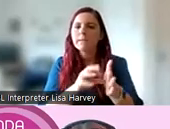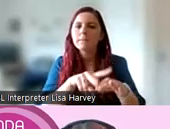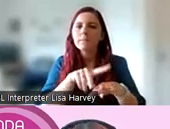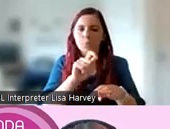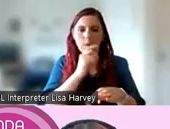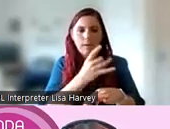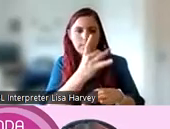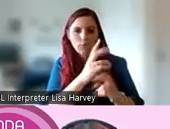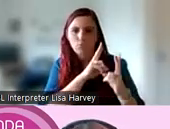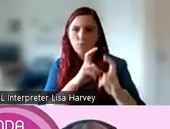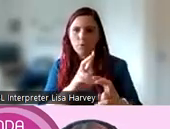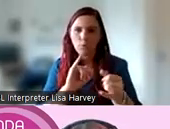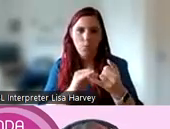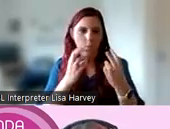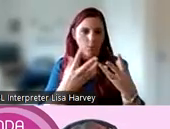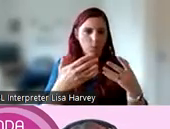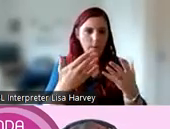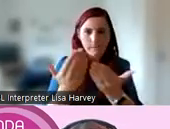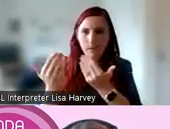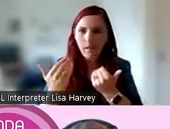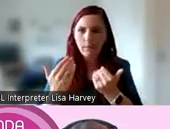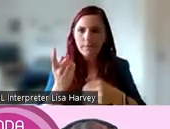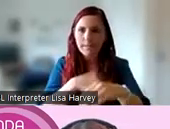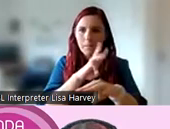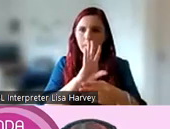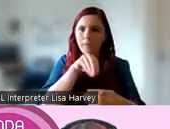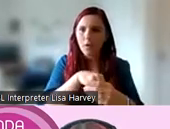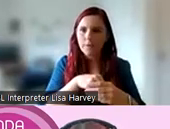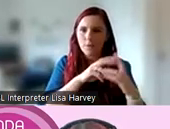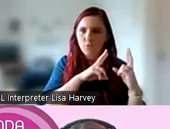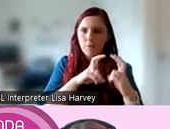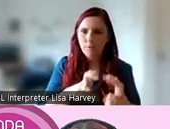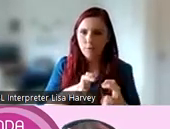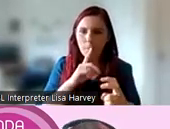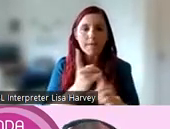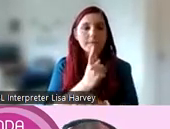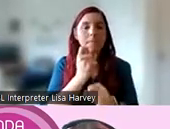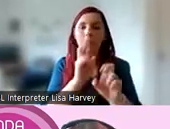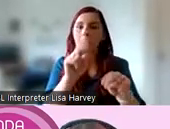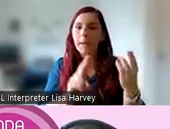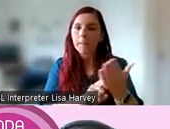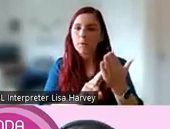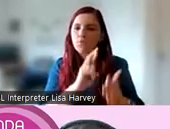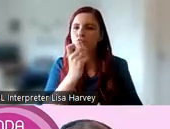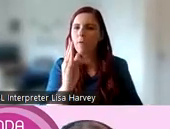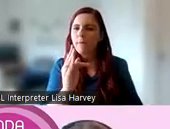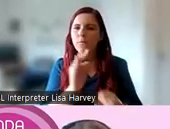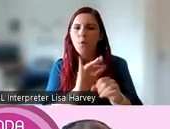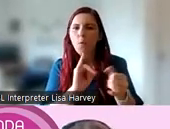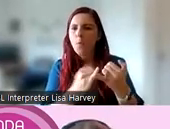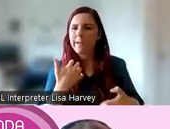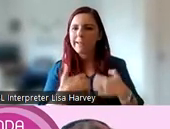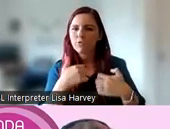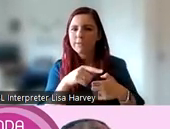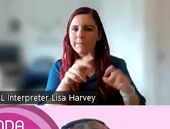who want to meaningfully involve disabled people in their research, but it can also be used as a reference for anyone who's interested in this